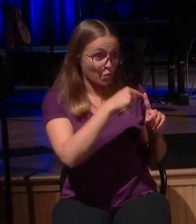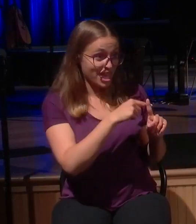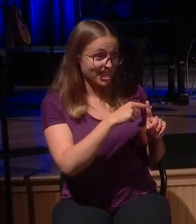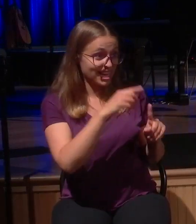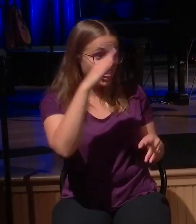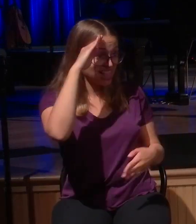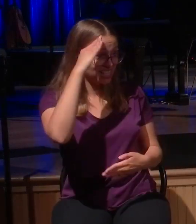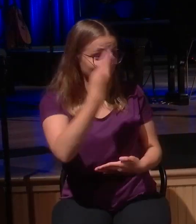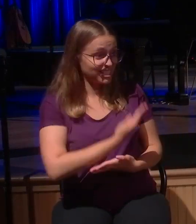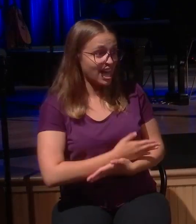what?